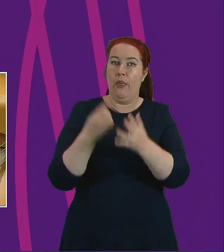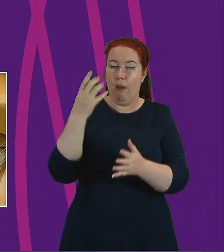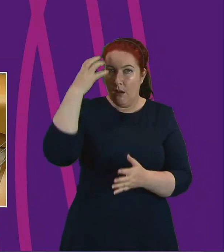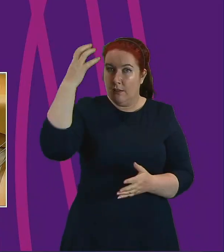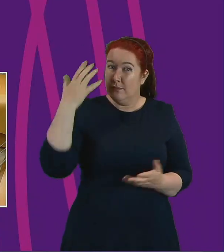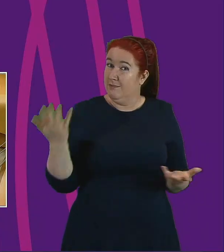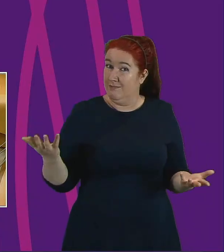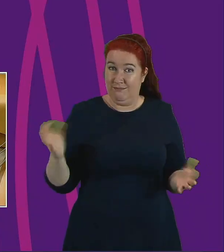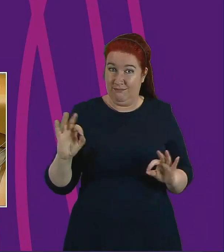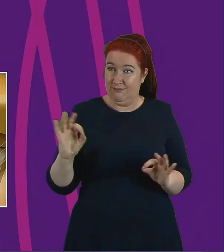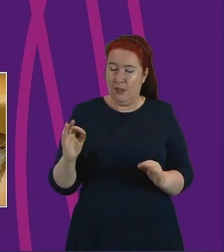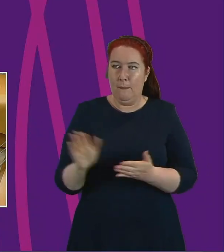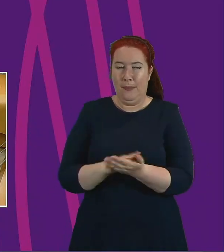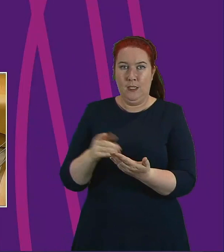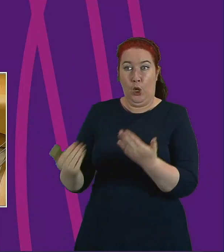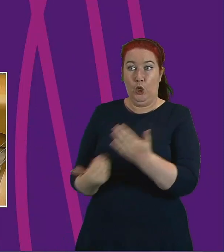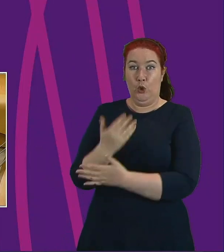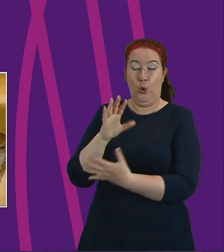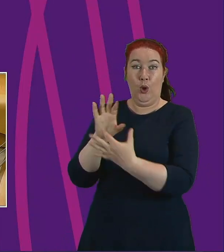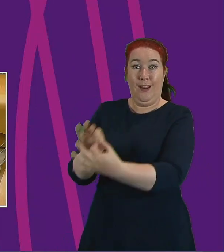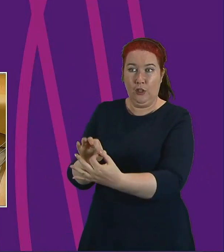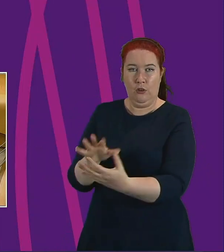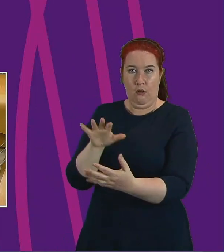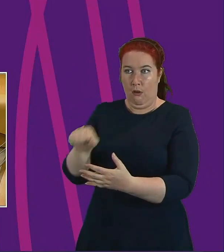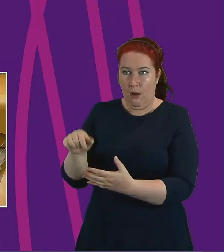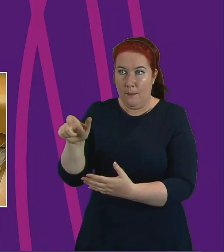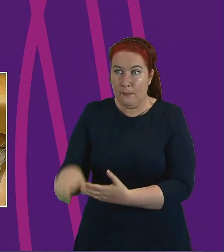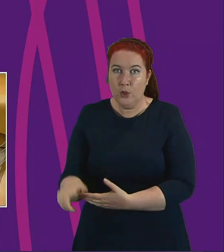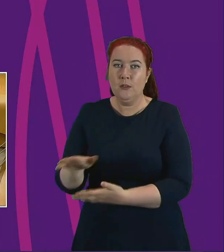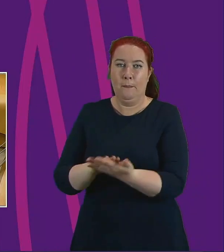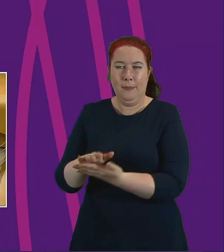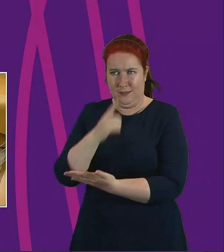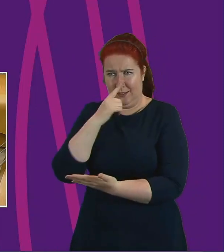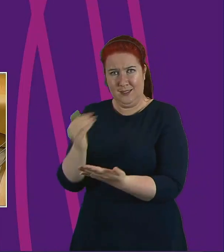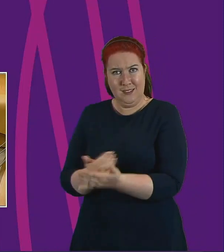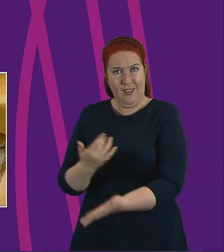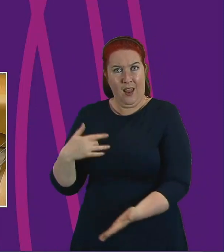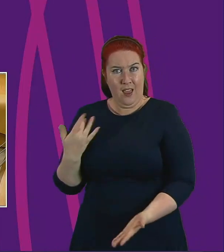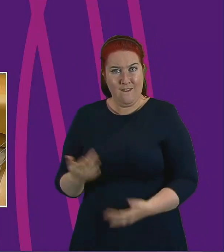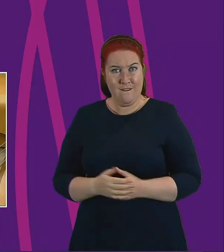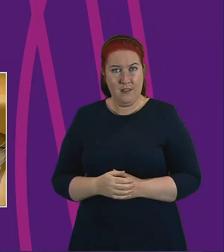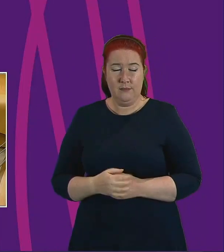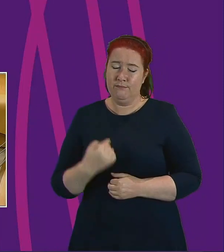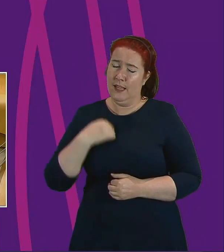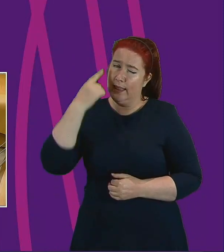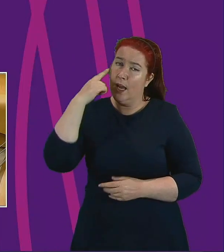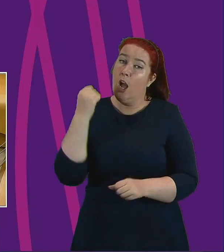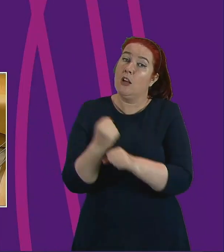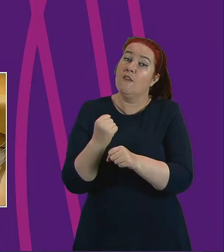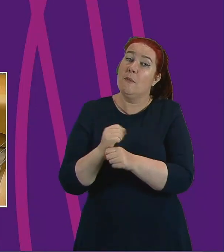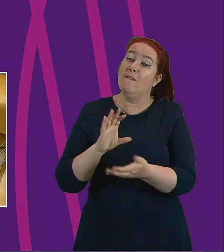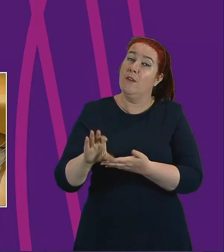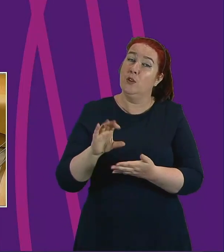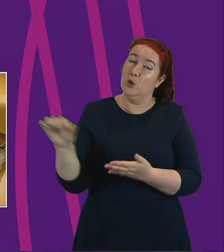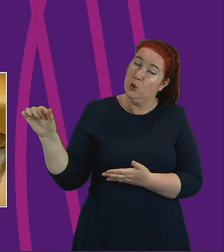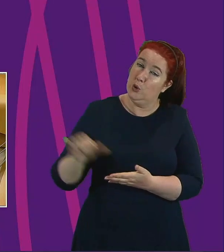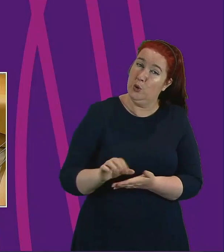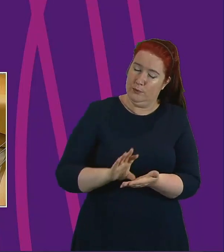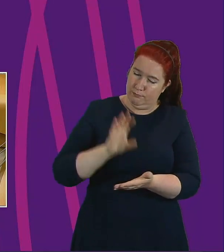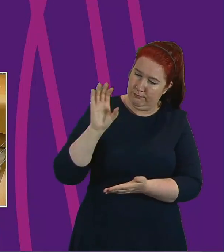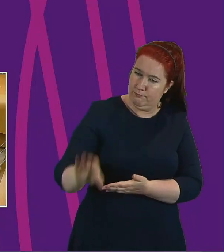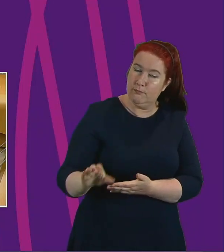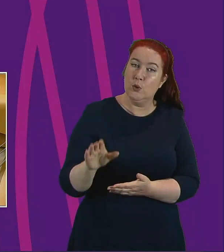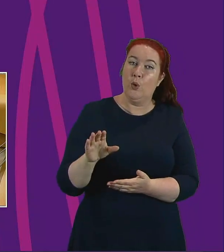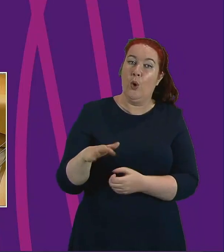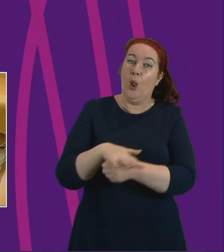connections that can literally be life-saving. I believe government funding should be getting as close as possible to local community groups.